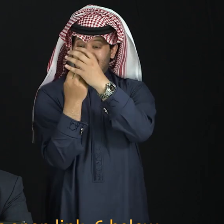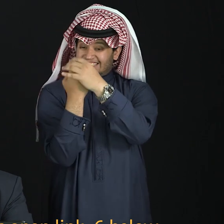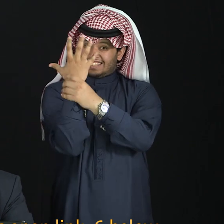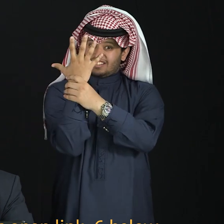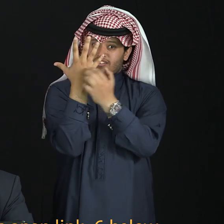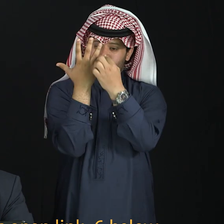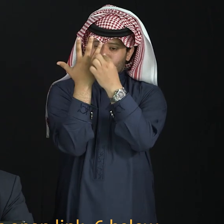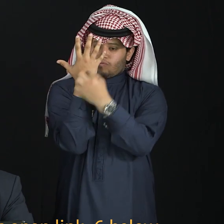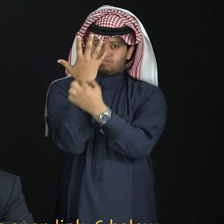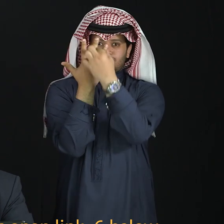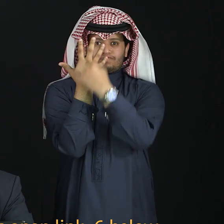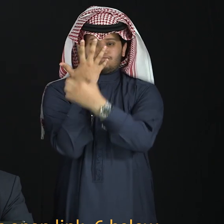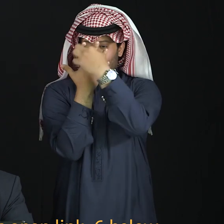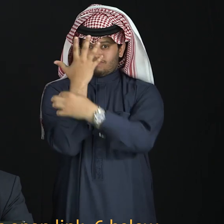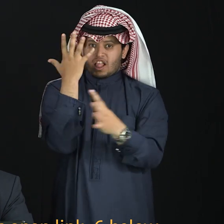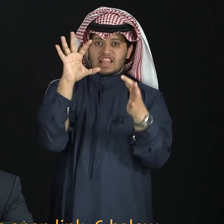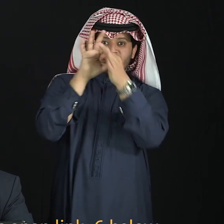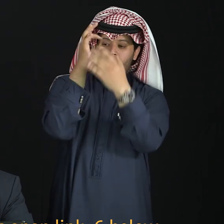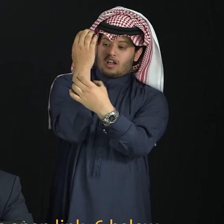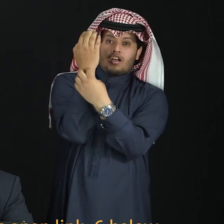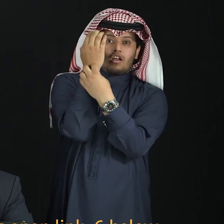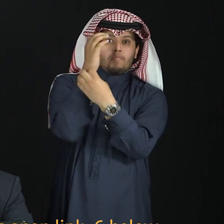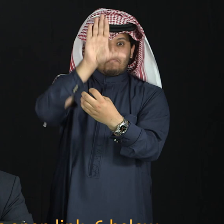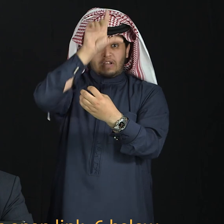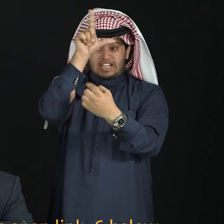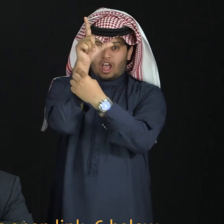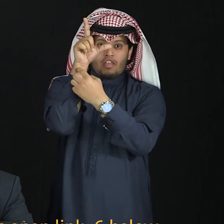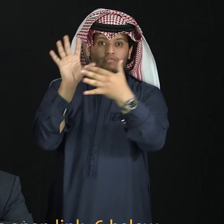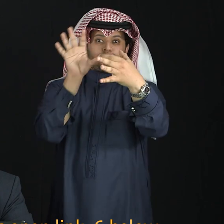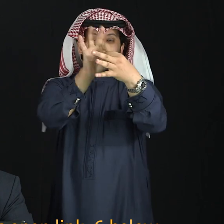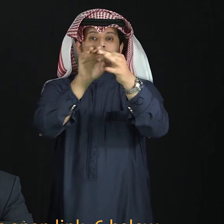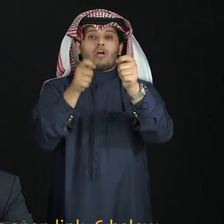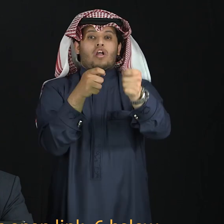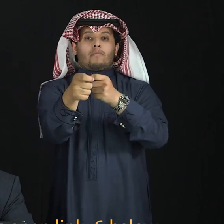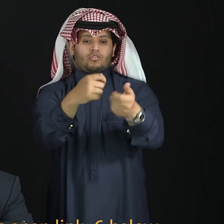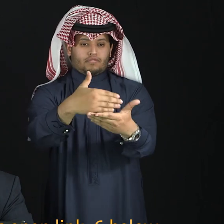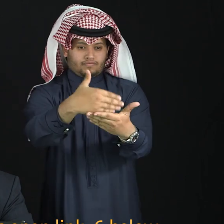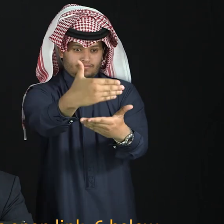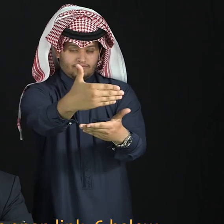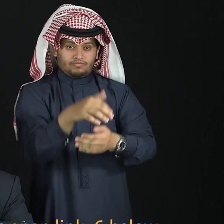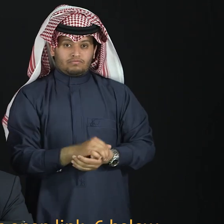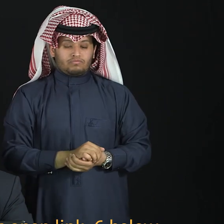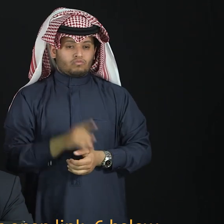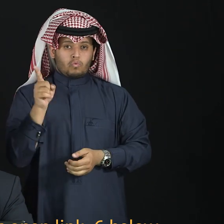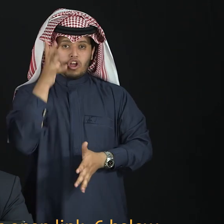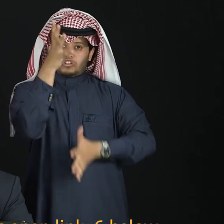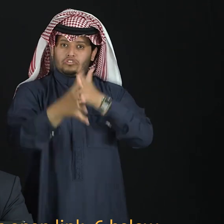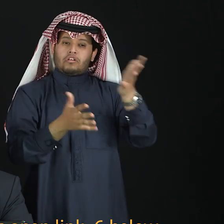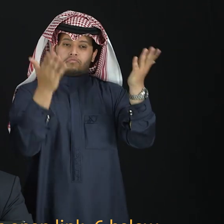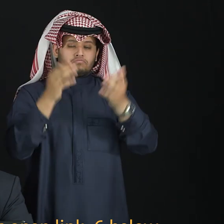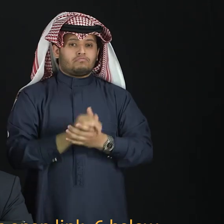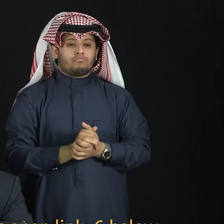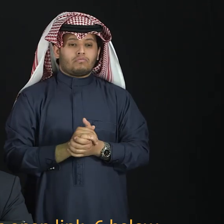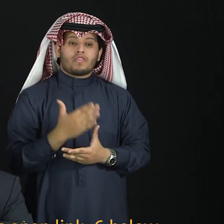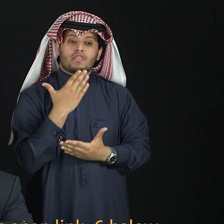invented by Thomas Breyer and Neve Dazody, who are sophomores at the University of